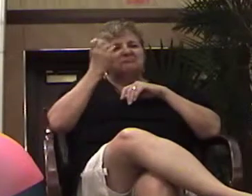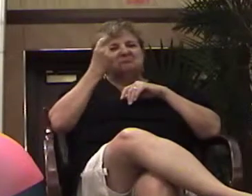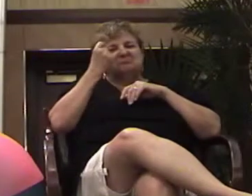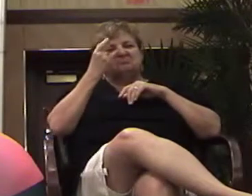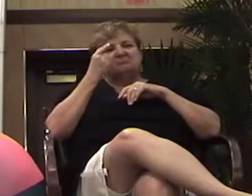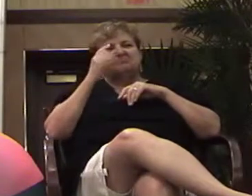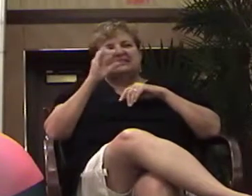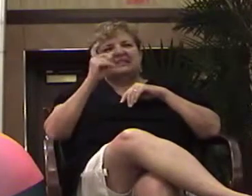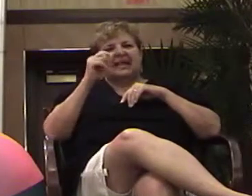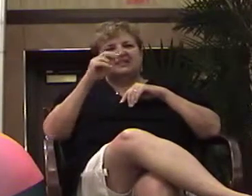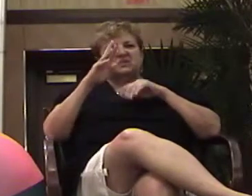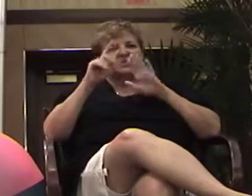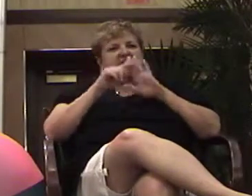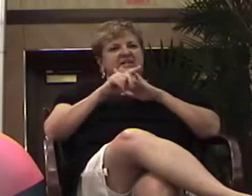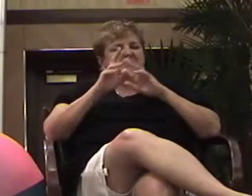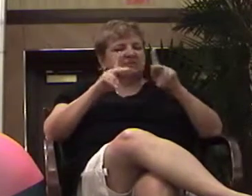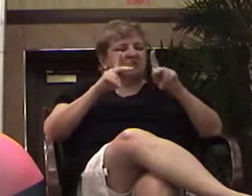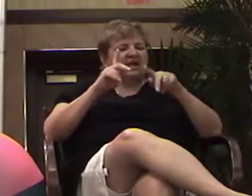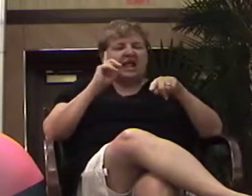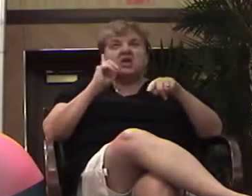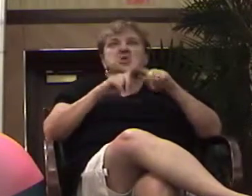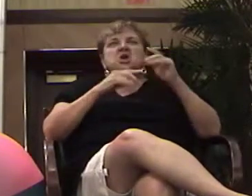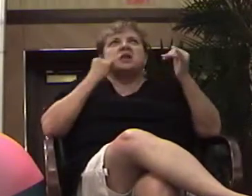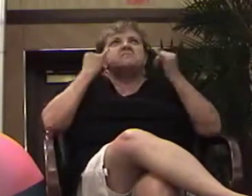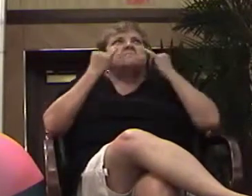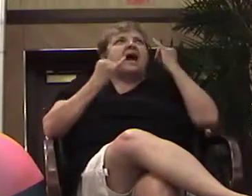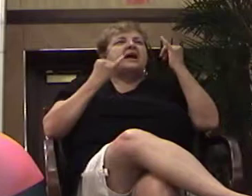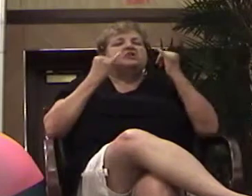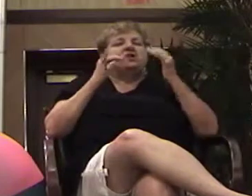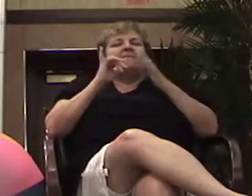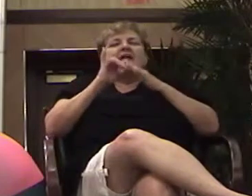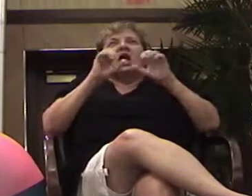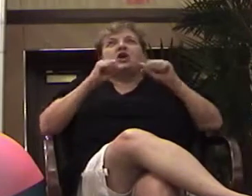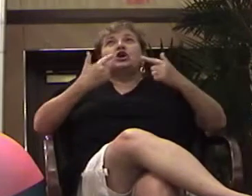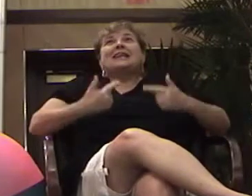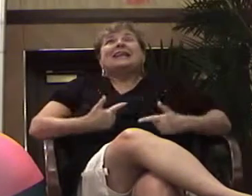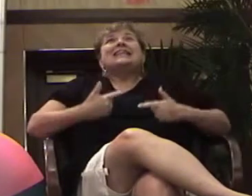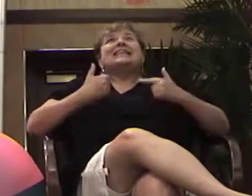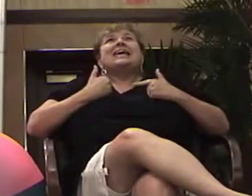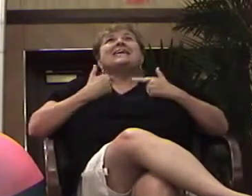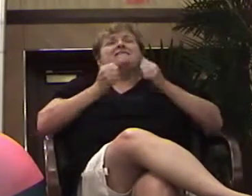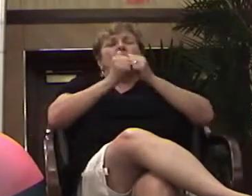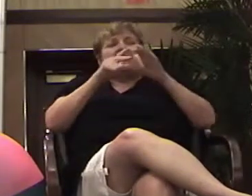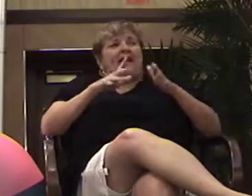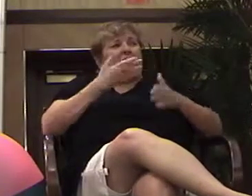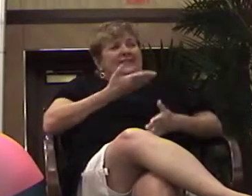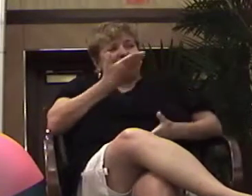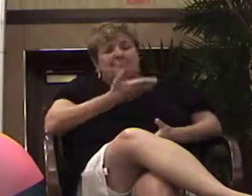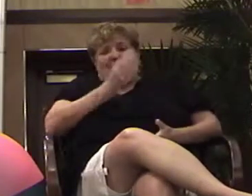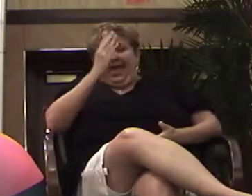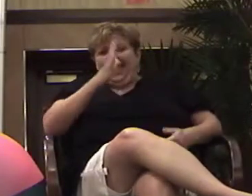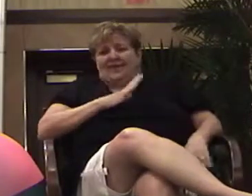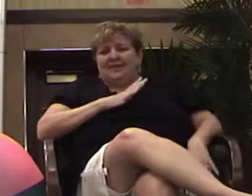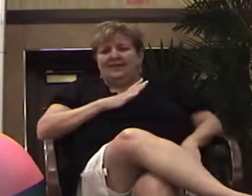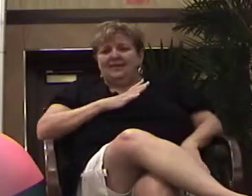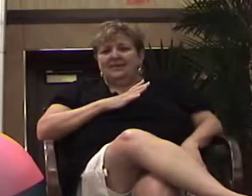And I just couldn't imagine that I could ever live without this man to guide me,